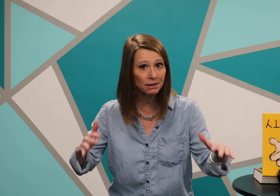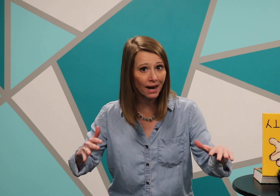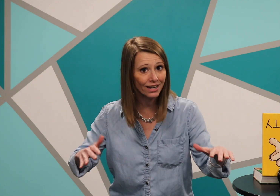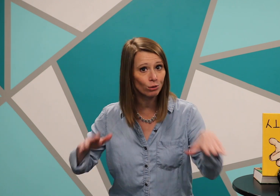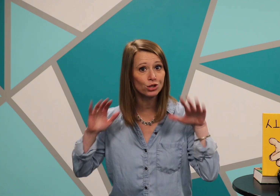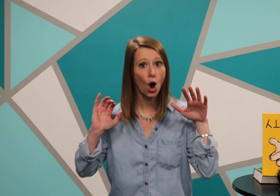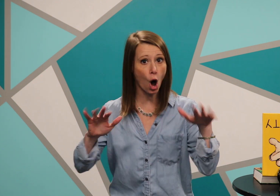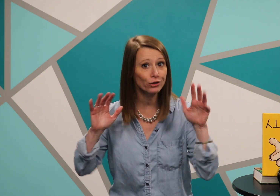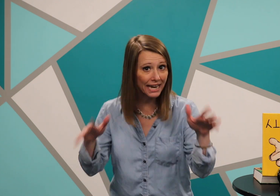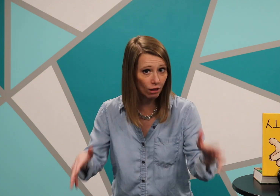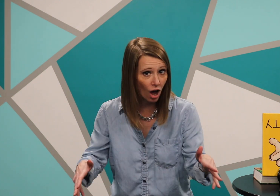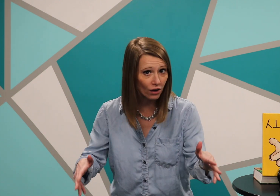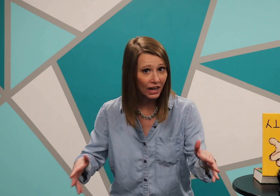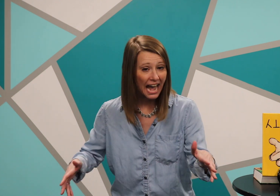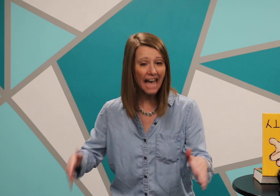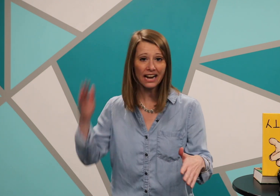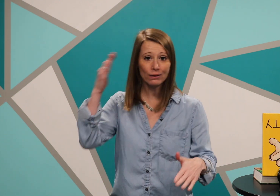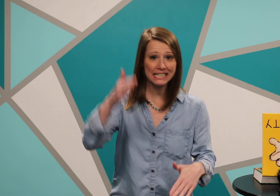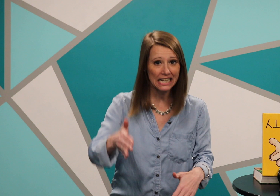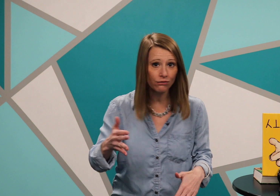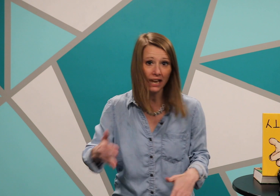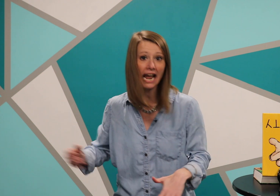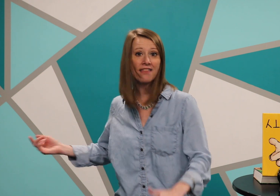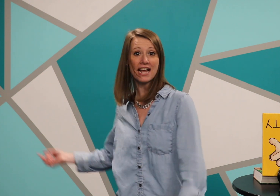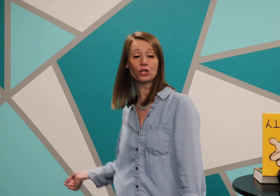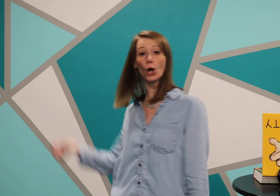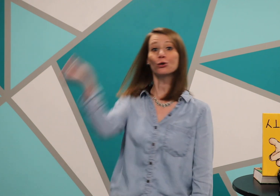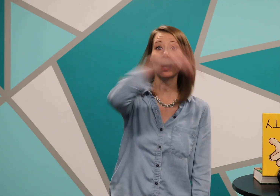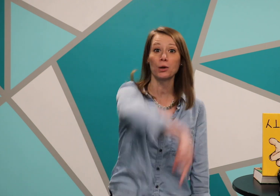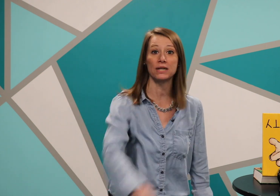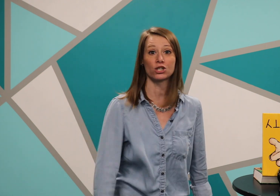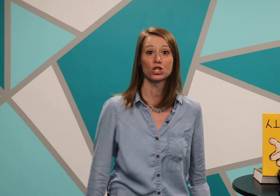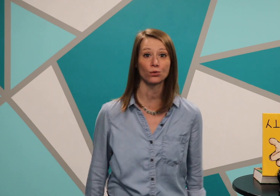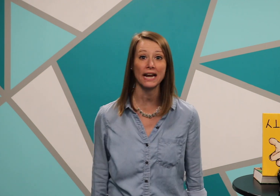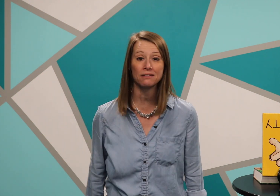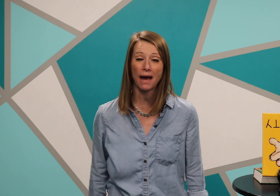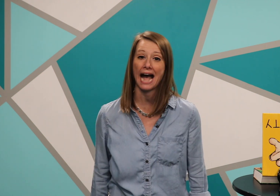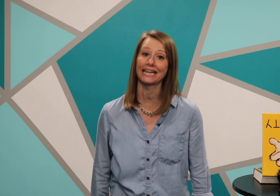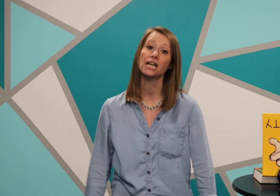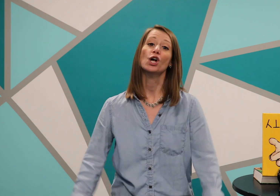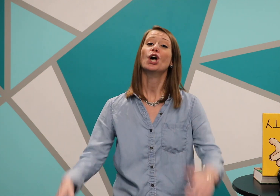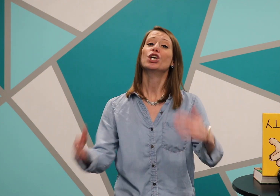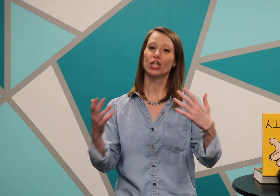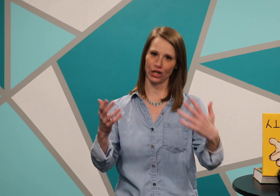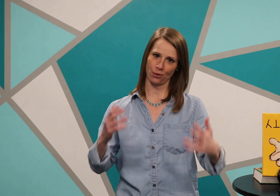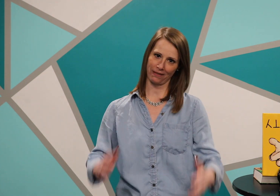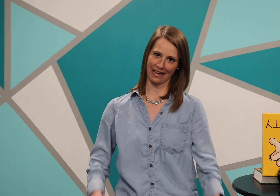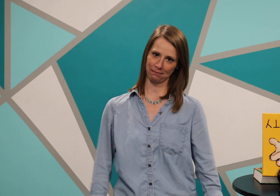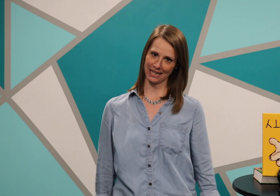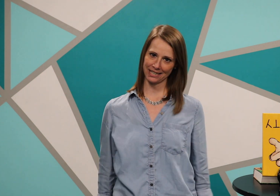miles all day long and now it's evening and they turned around and went straight back. You know what that means?